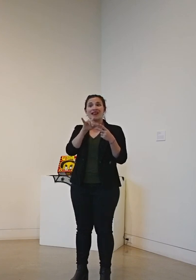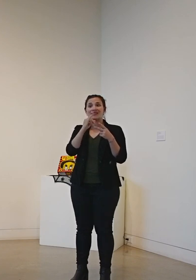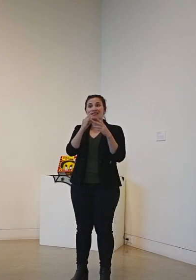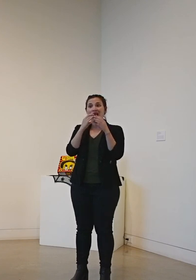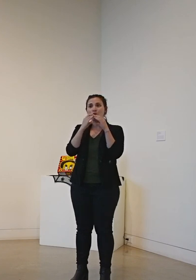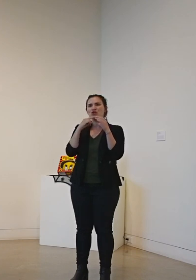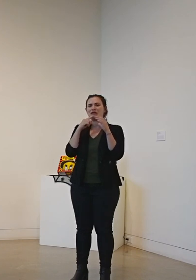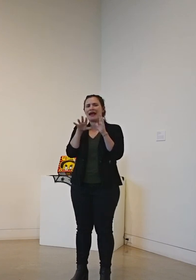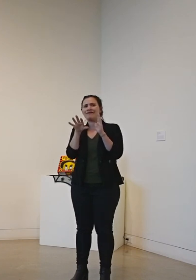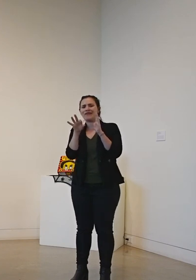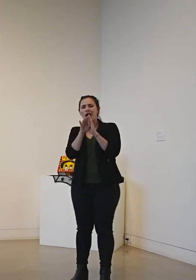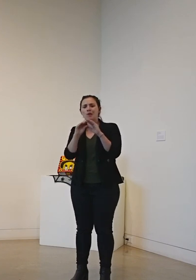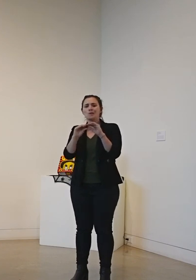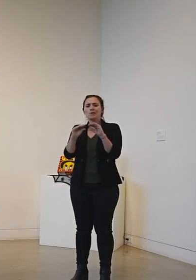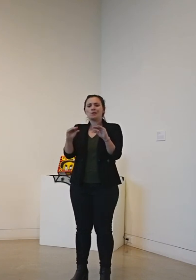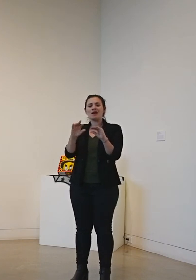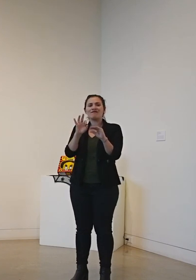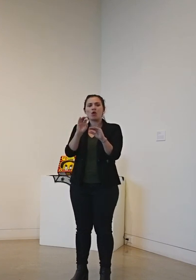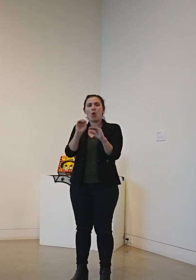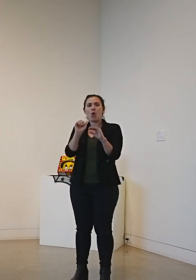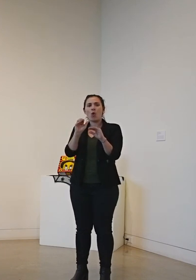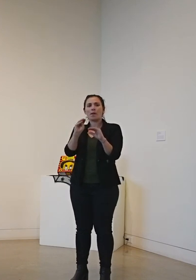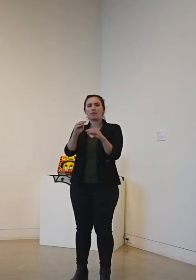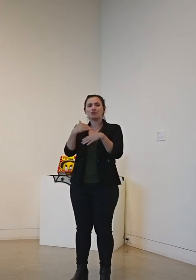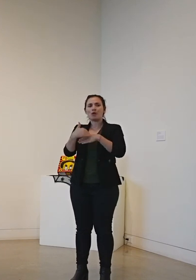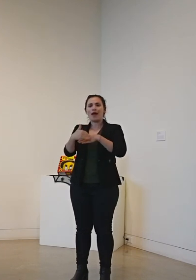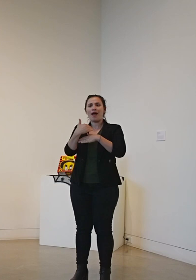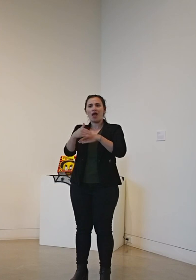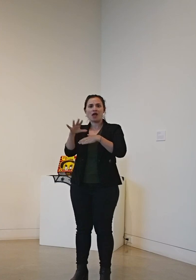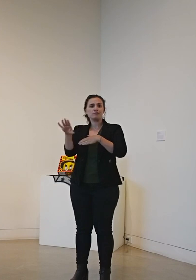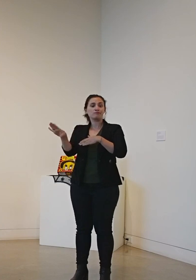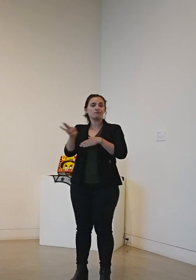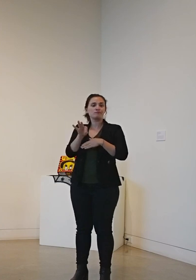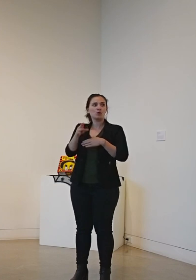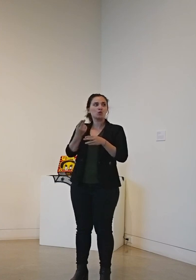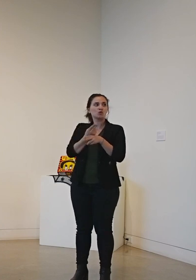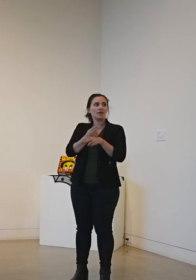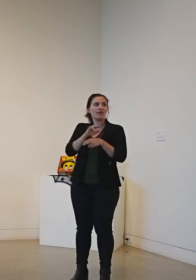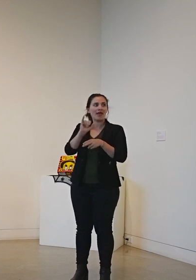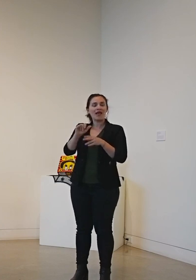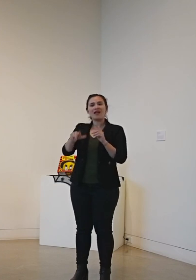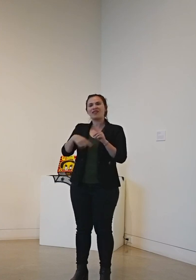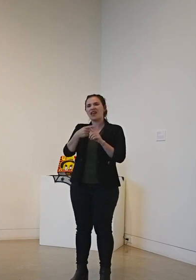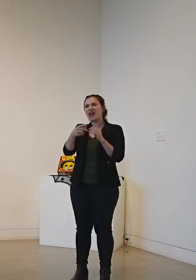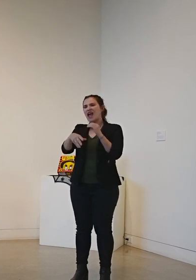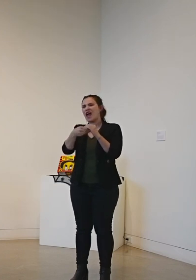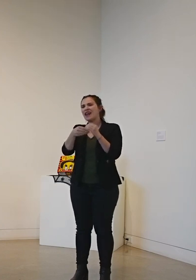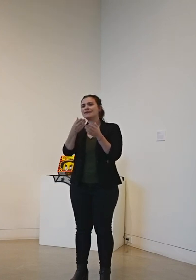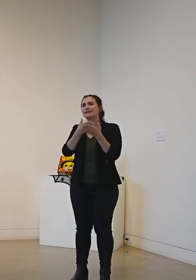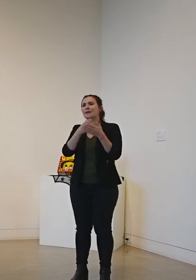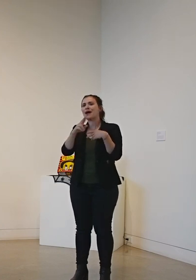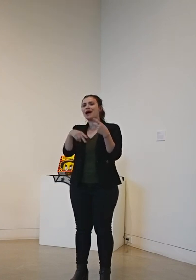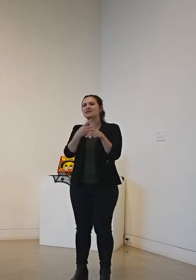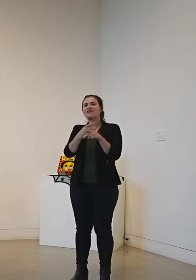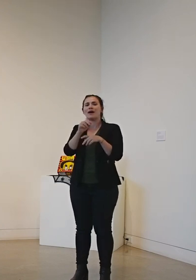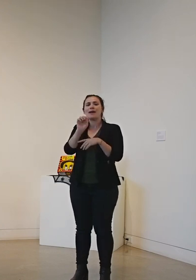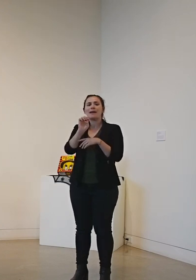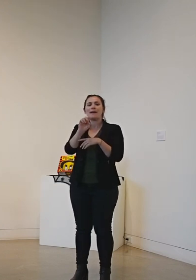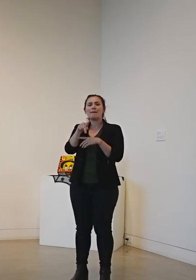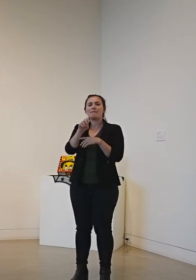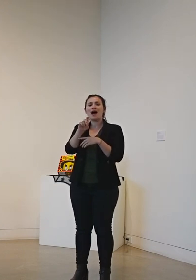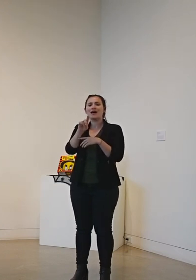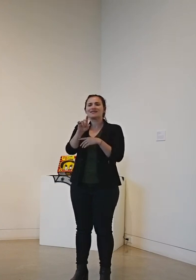pieces of bread and I was able to use those and then I used some kind of epoxy on the top of it to make the